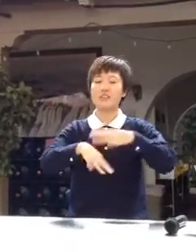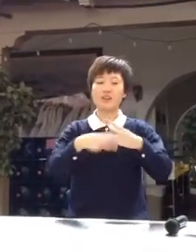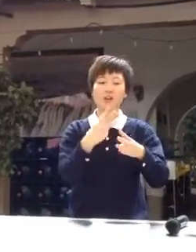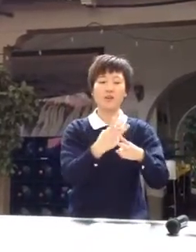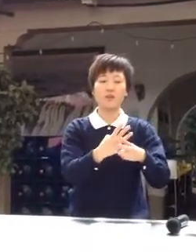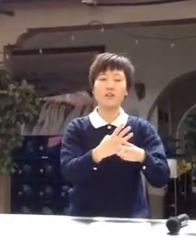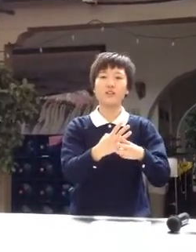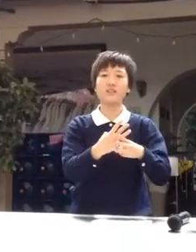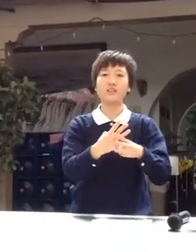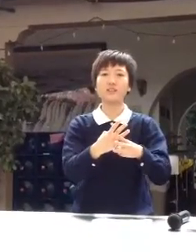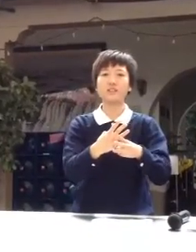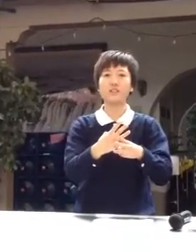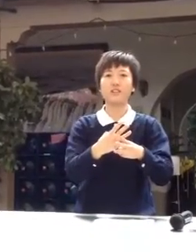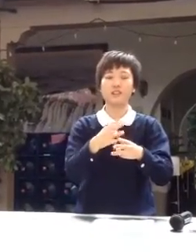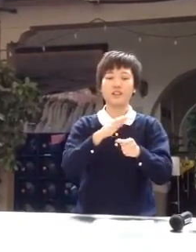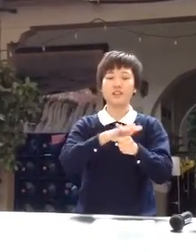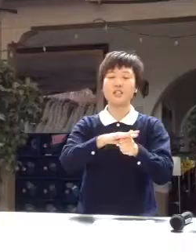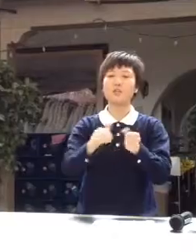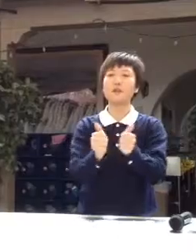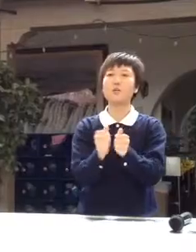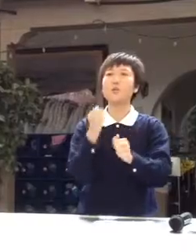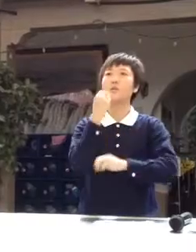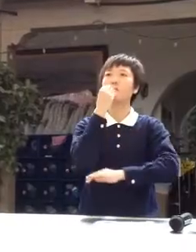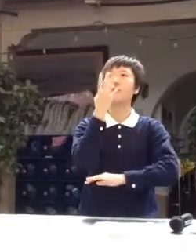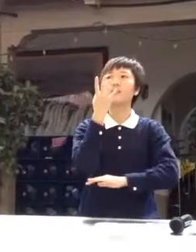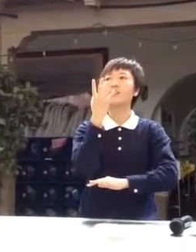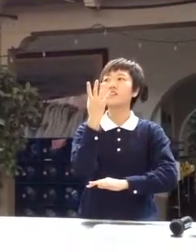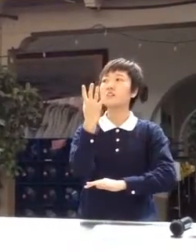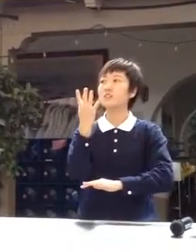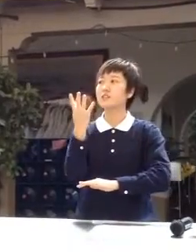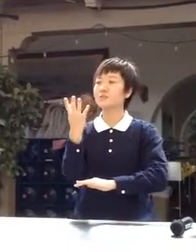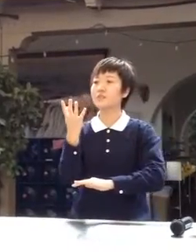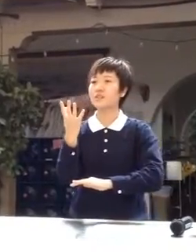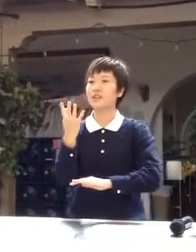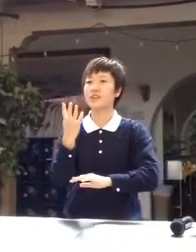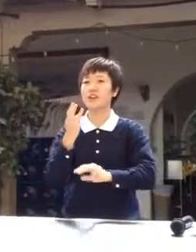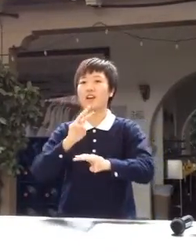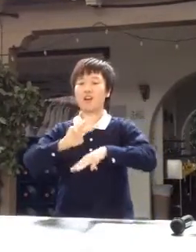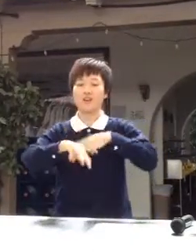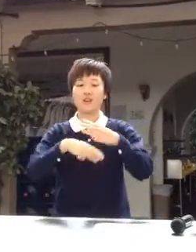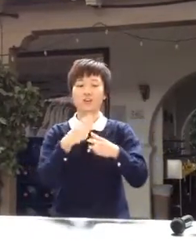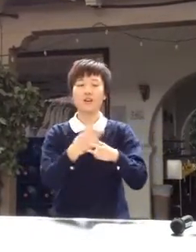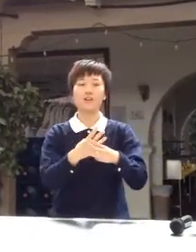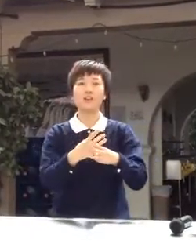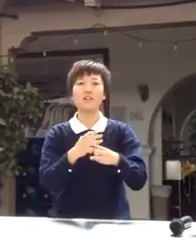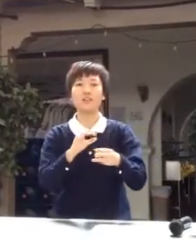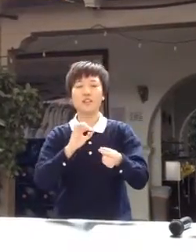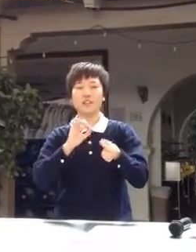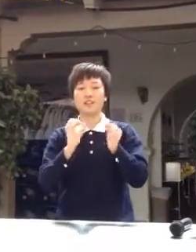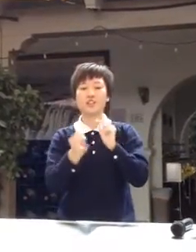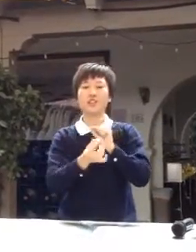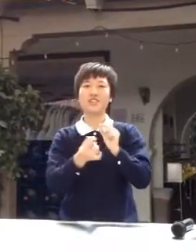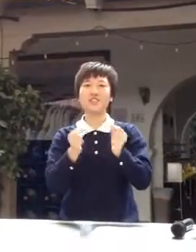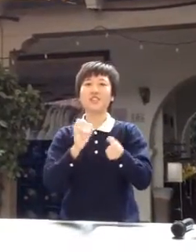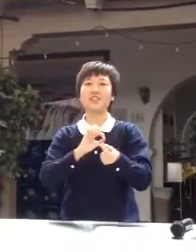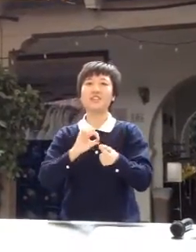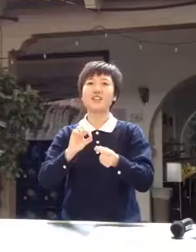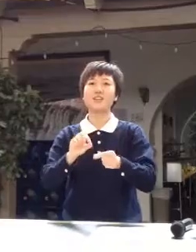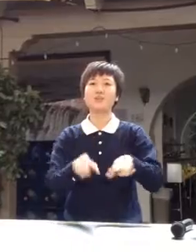the world is filled with warmth. The world changes just as